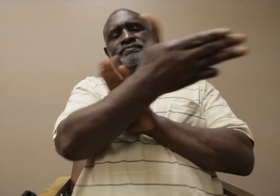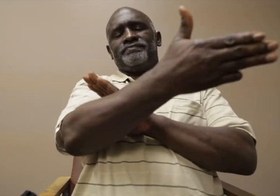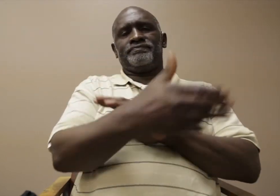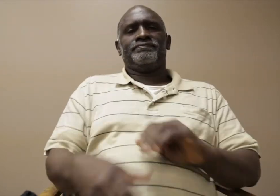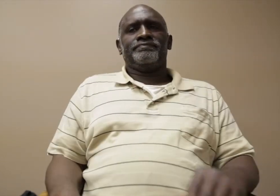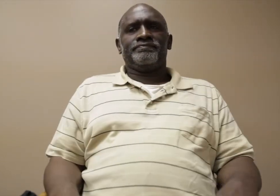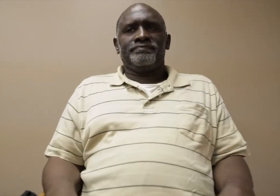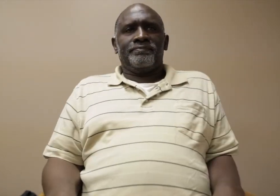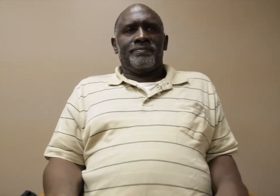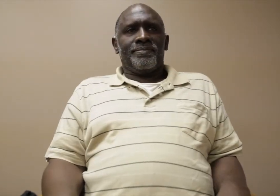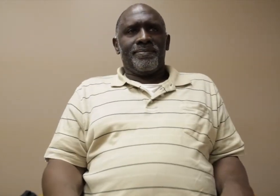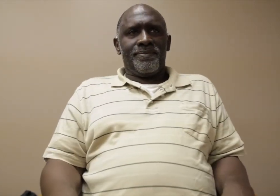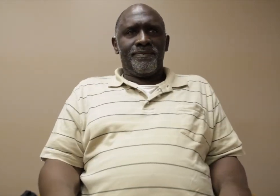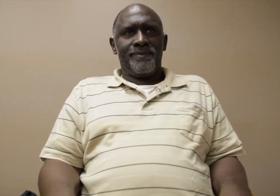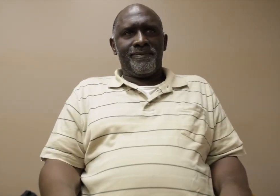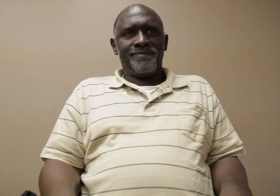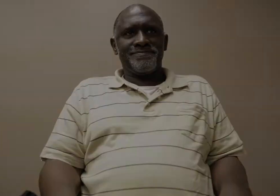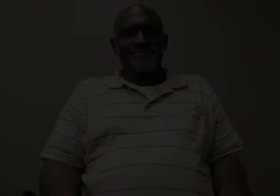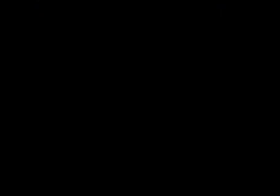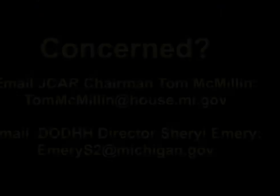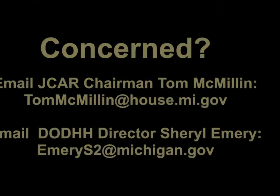oh, I can't get another interpreter? Okay, fine. I just left.